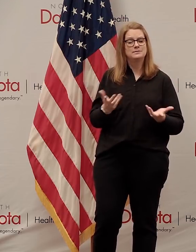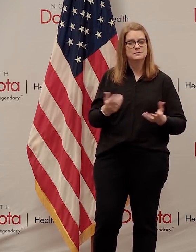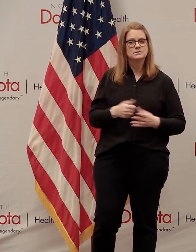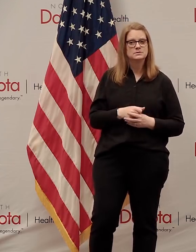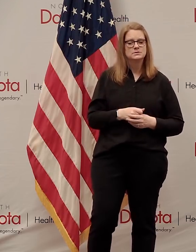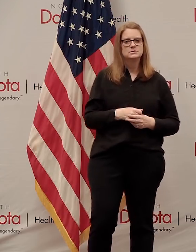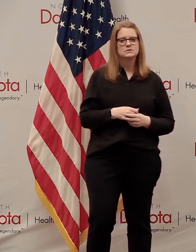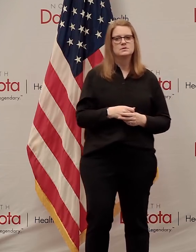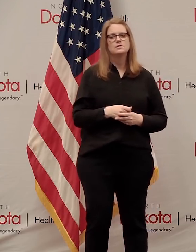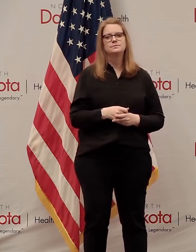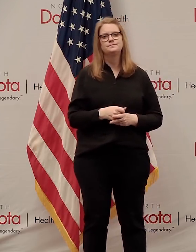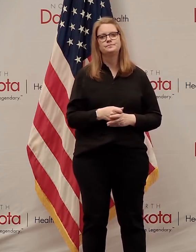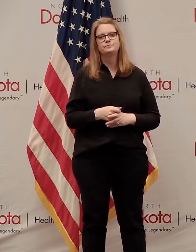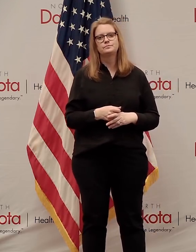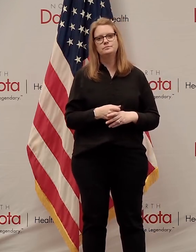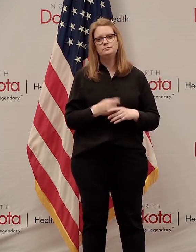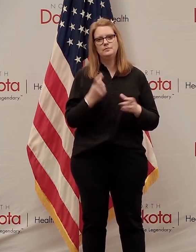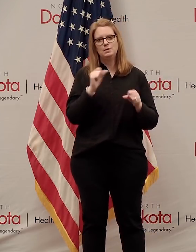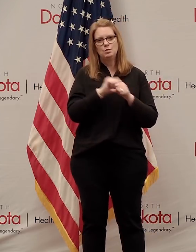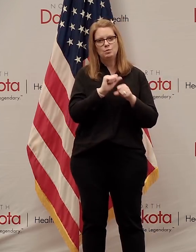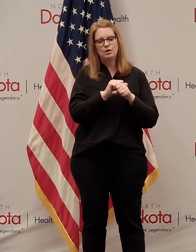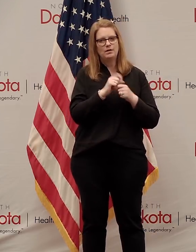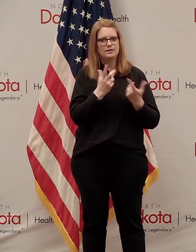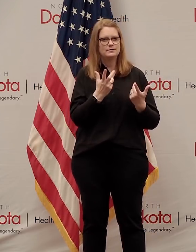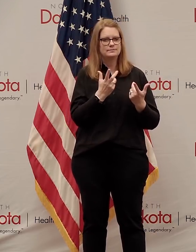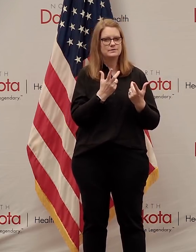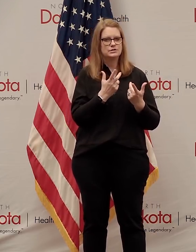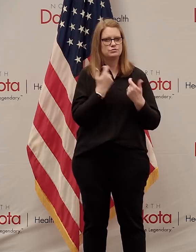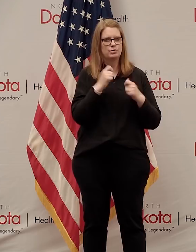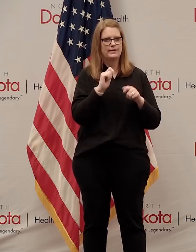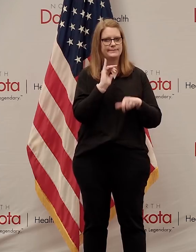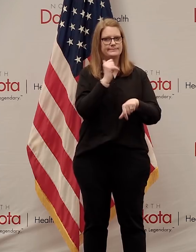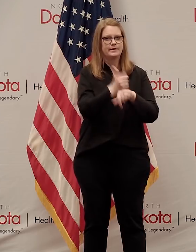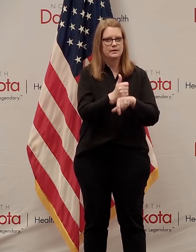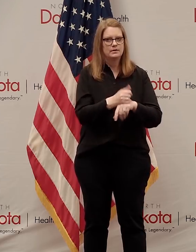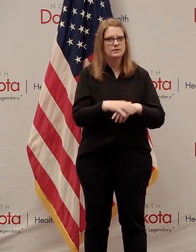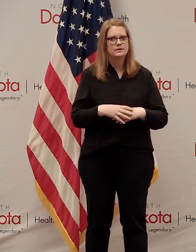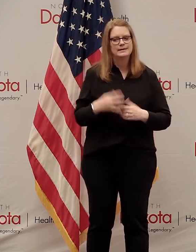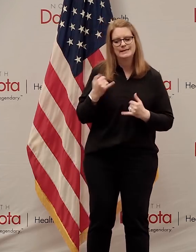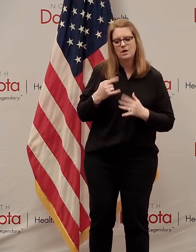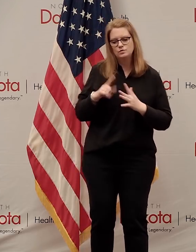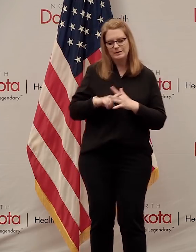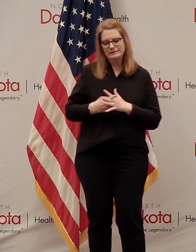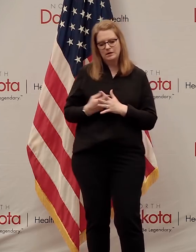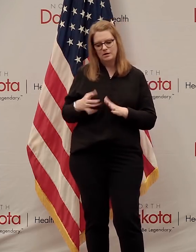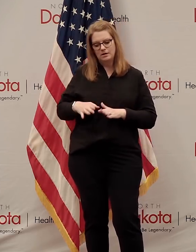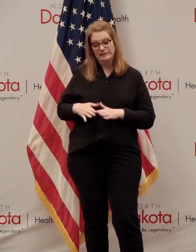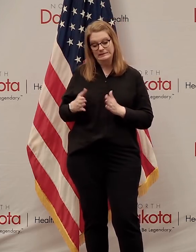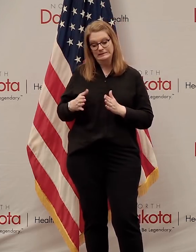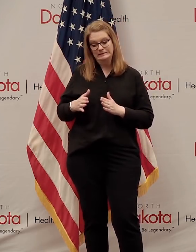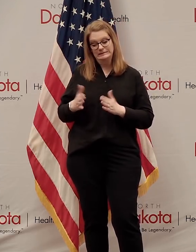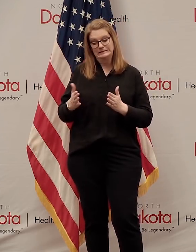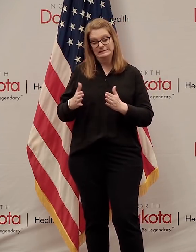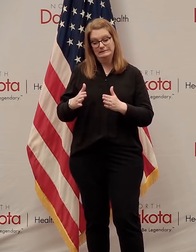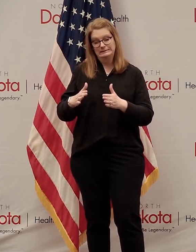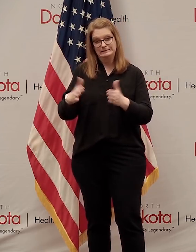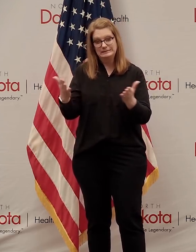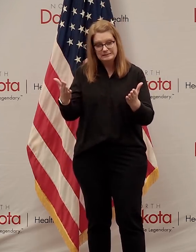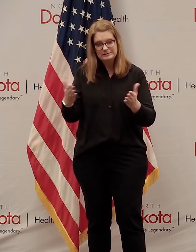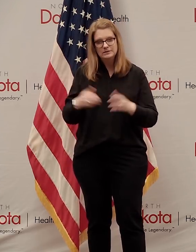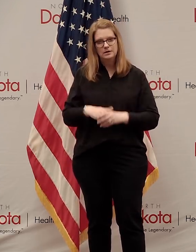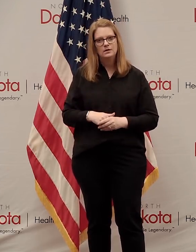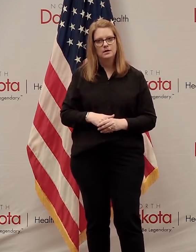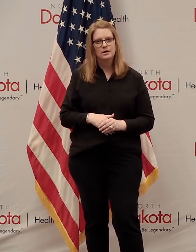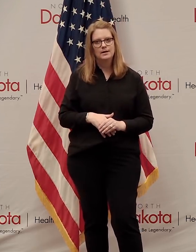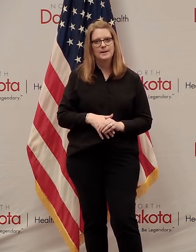And so, you know, we're working on that. But this was a priority for us as we start to open back up was the